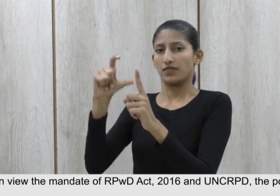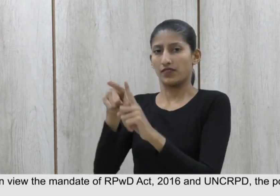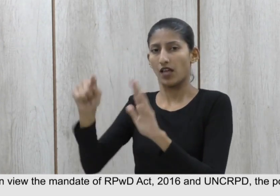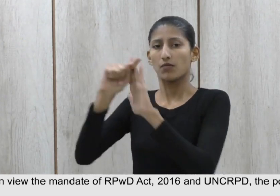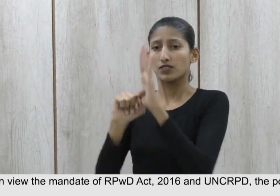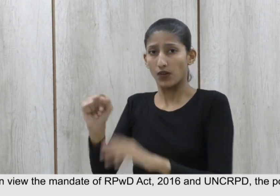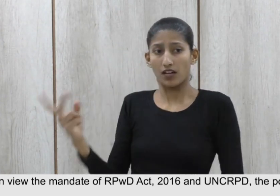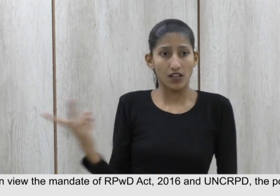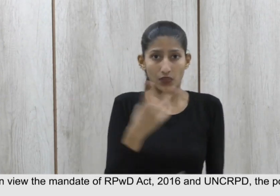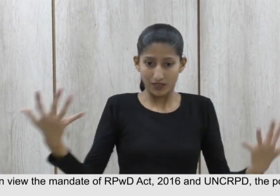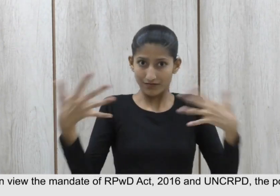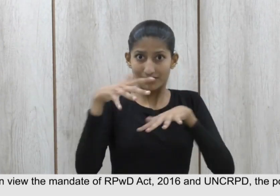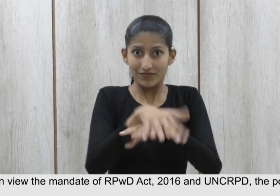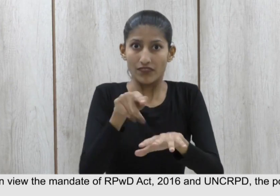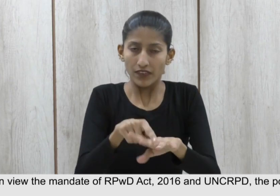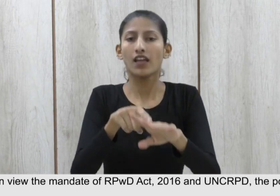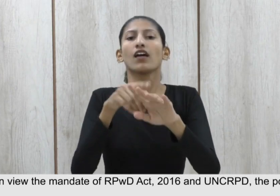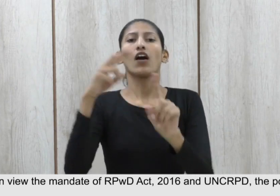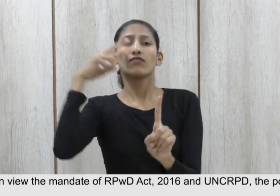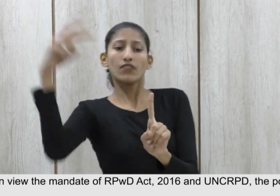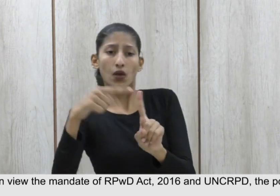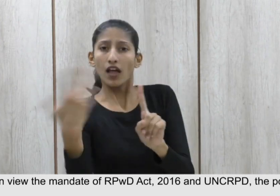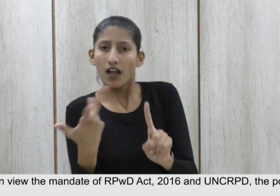UNCRPD, the Policy Envisages 9.